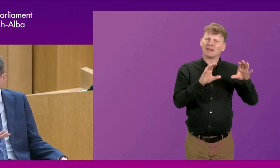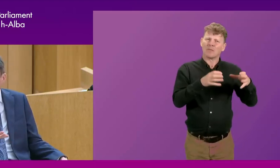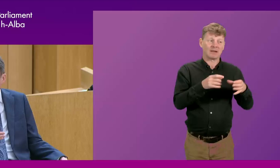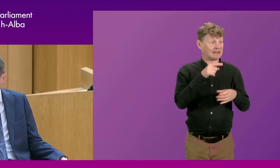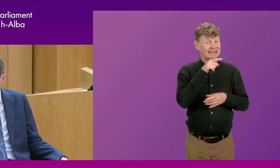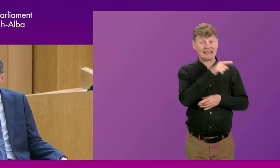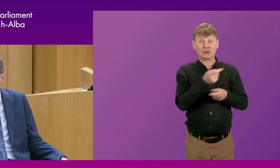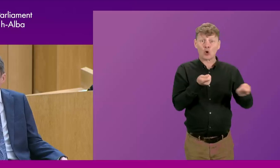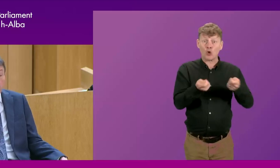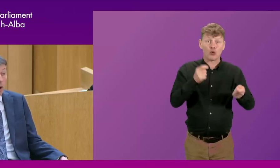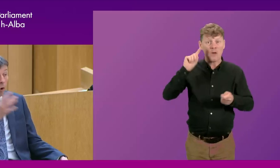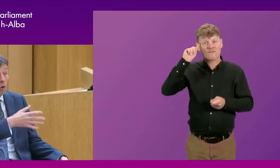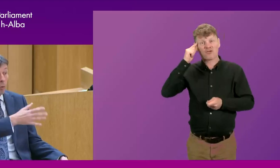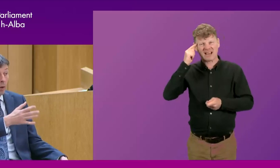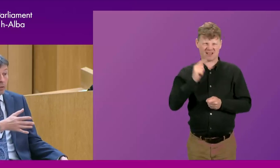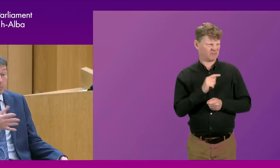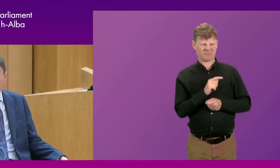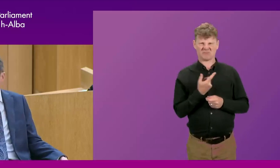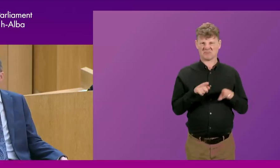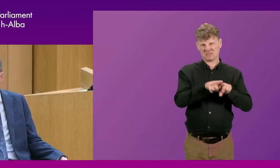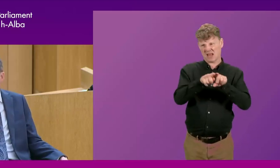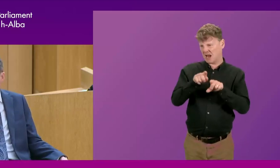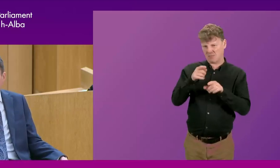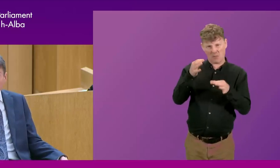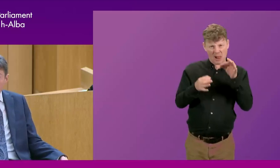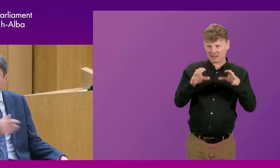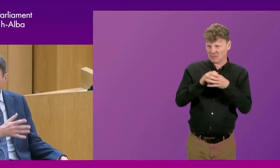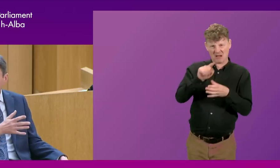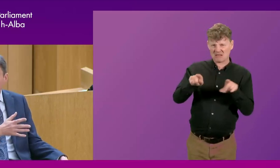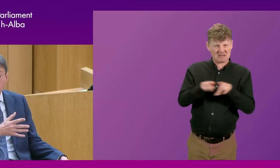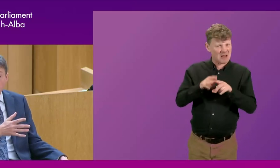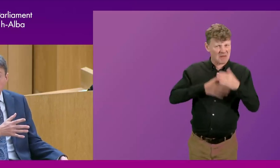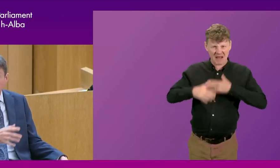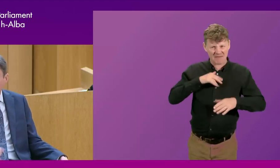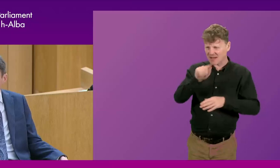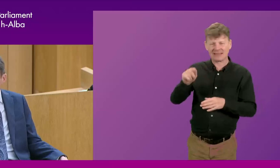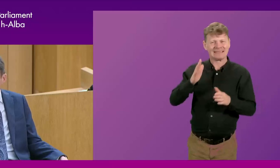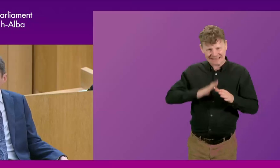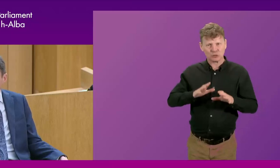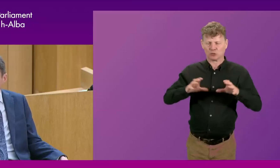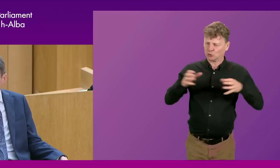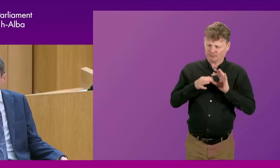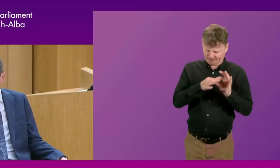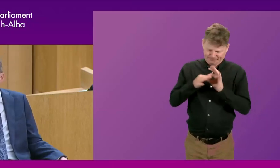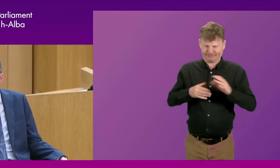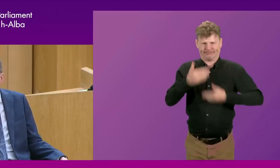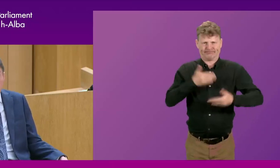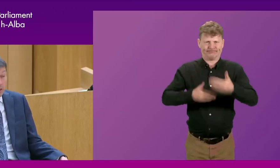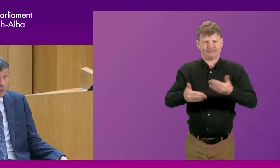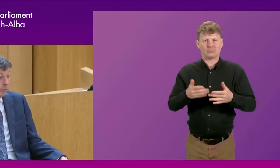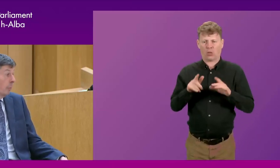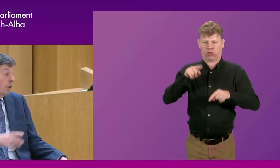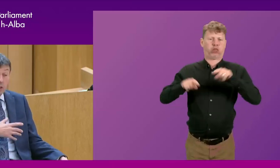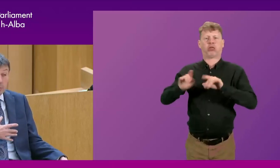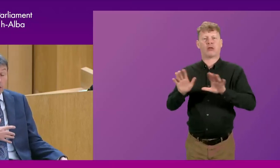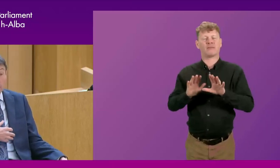control freak more than any of the other parties of the years. All the parties behave in this way, because they need to get things done. So yes, I wish it was